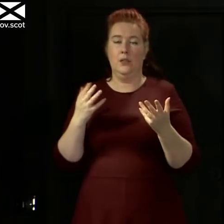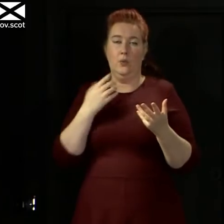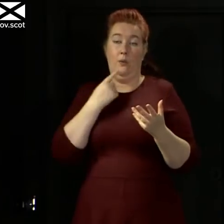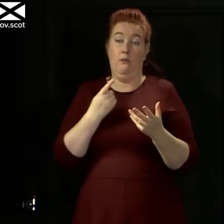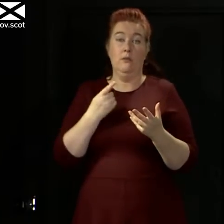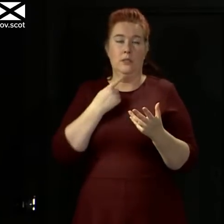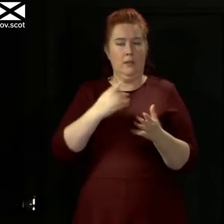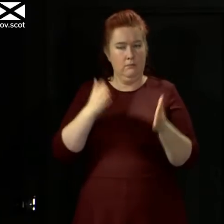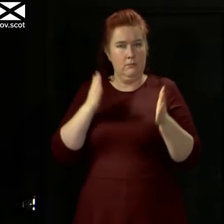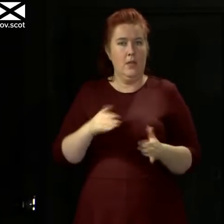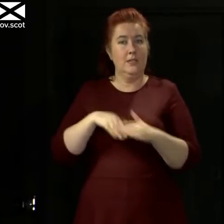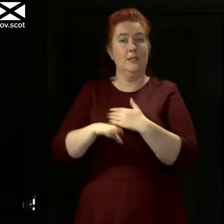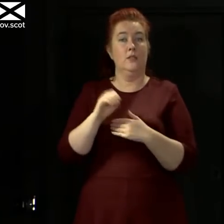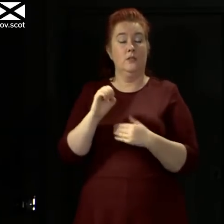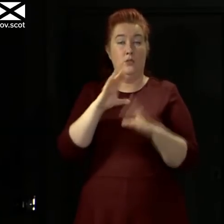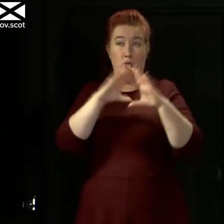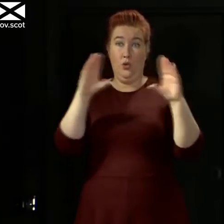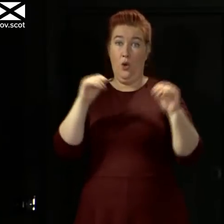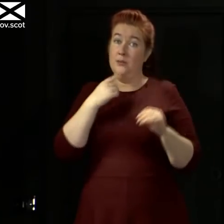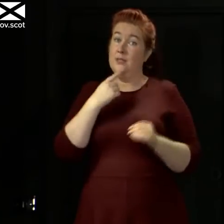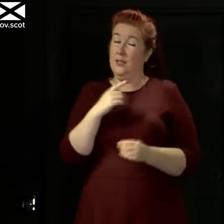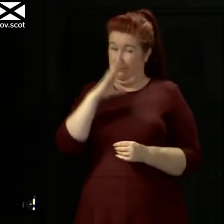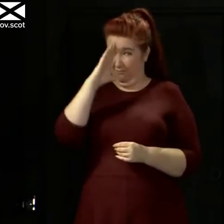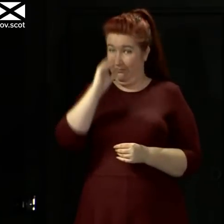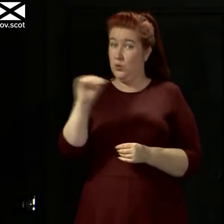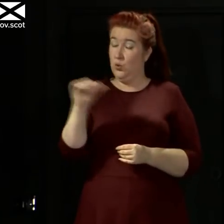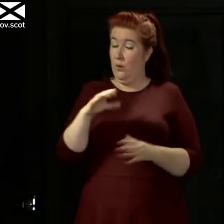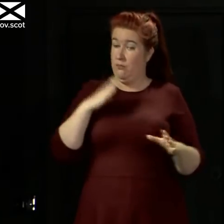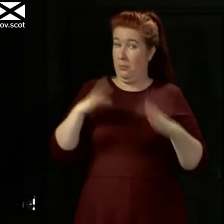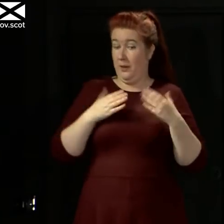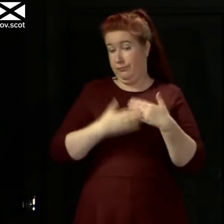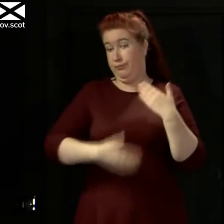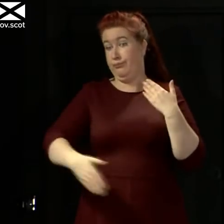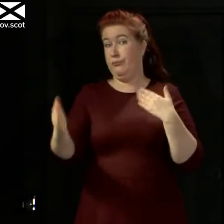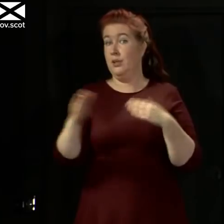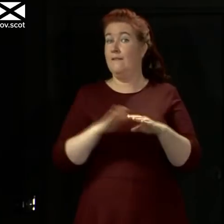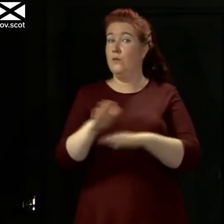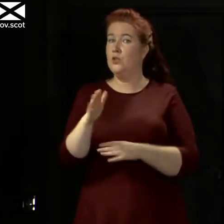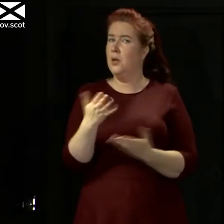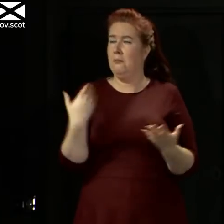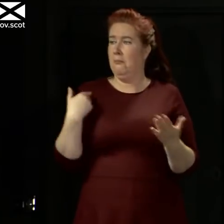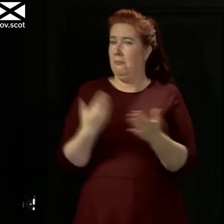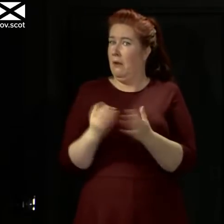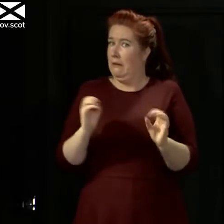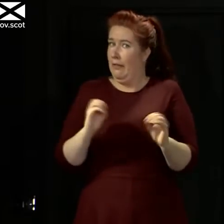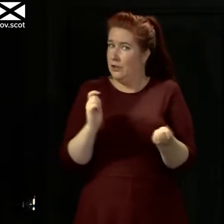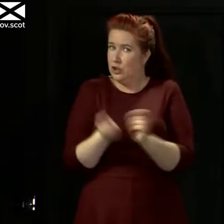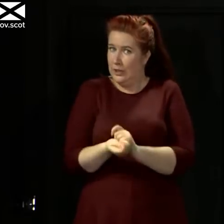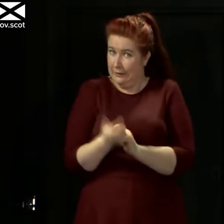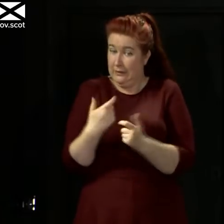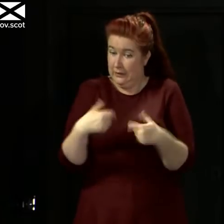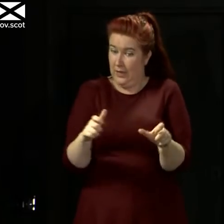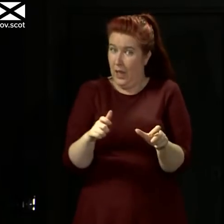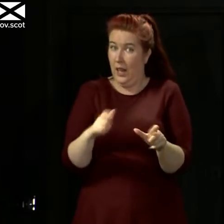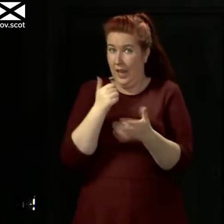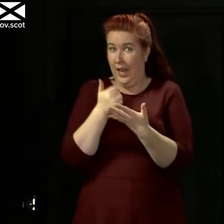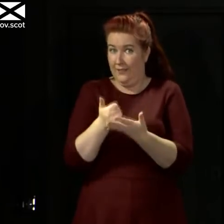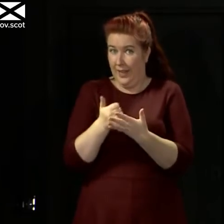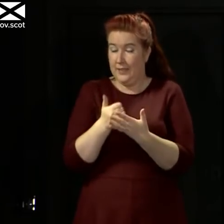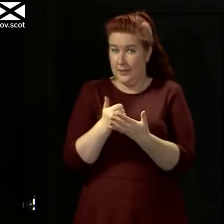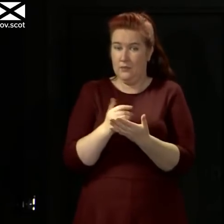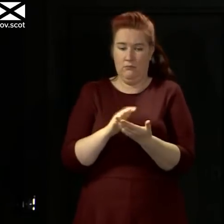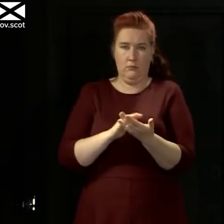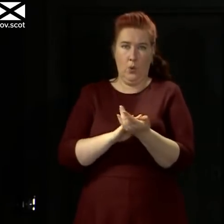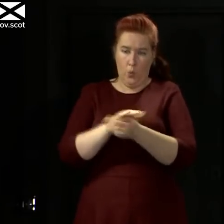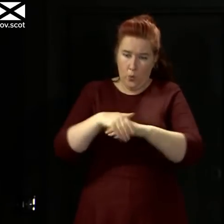mandatory in shops that people should prepare for that to be the case for the foreseeable future. Nothing has changed, in my mind, about that. The advice to